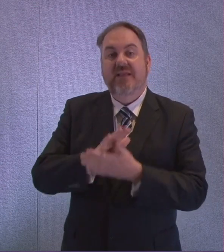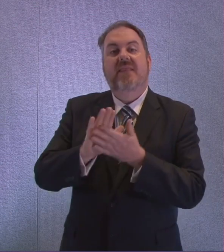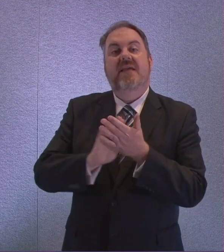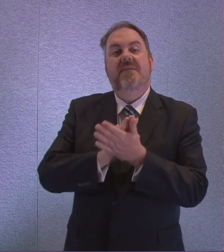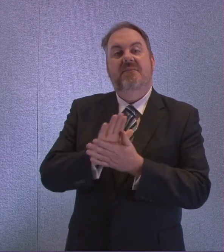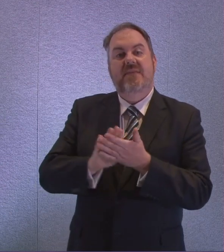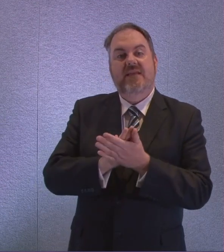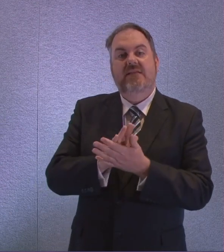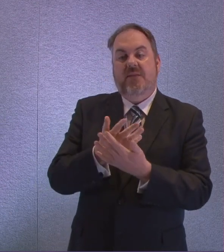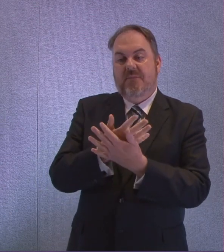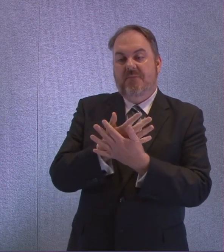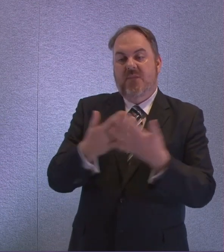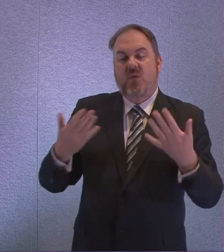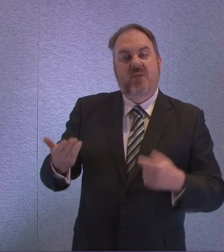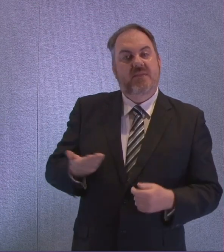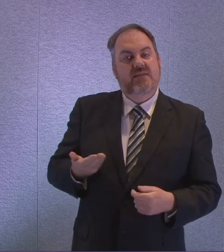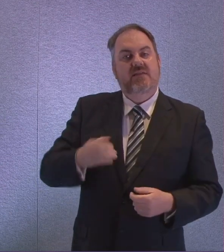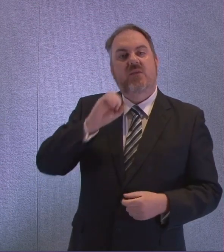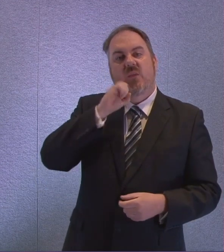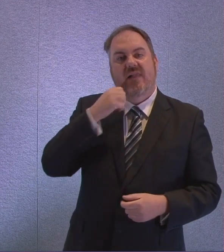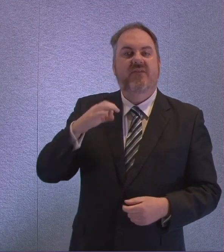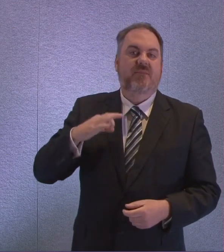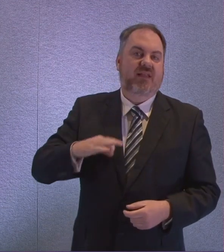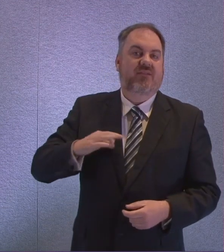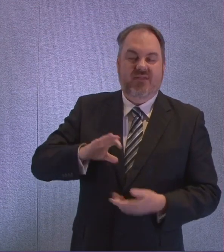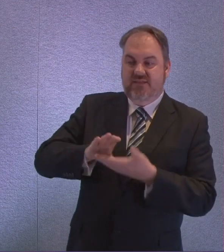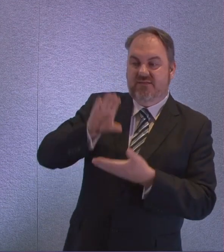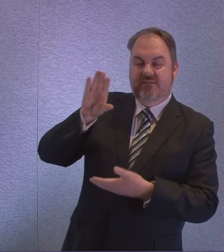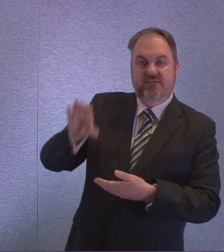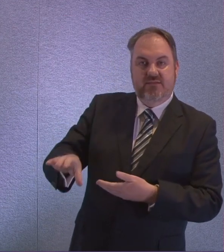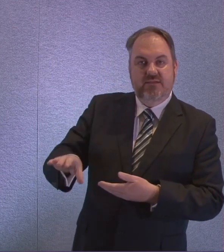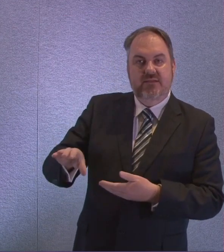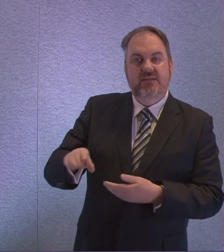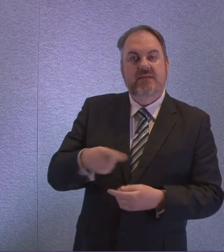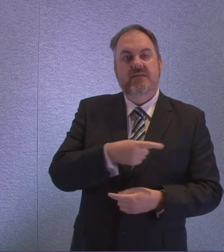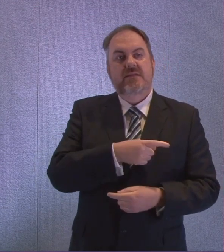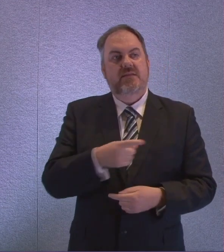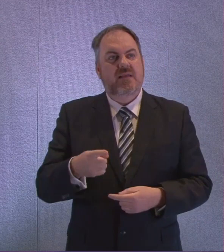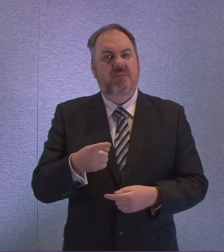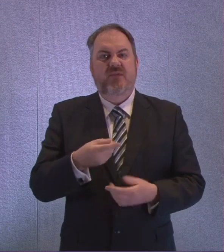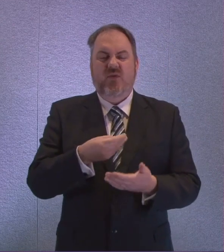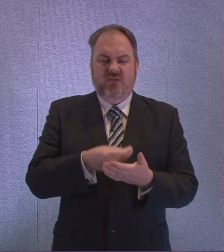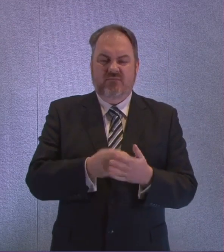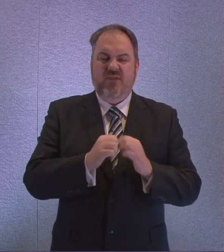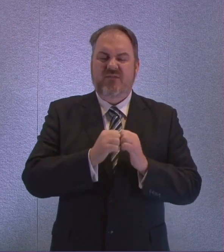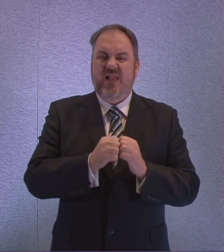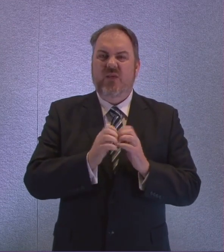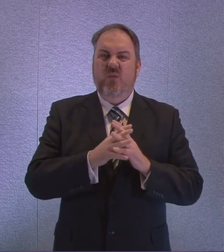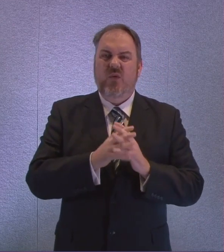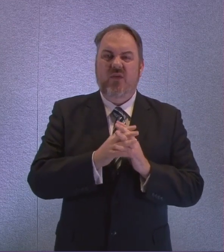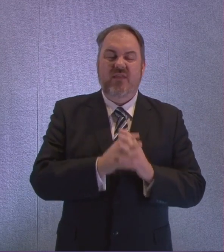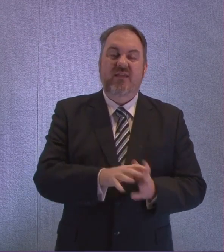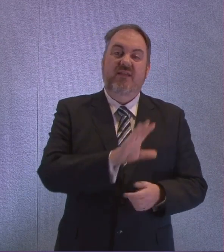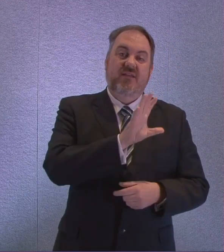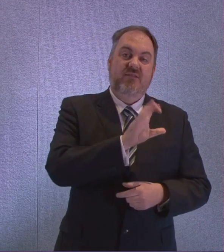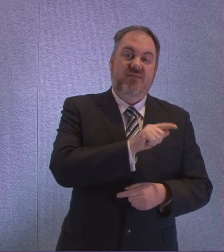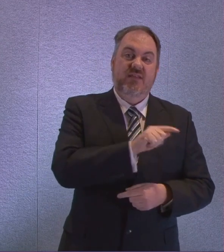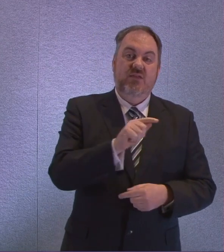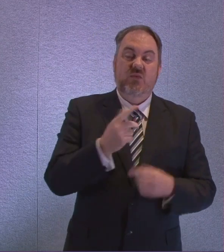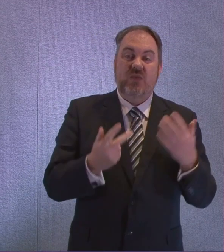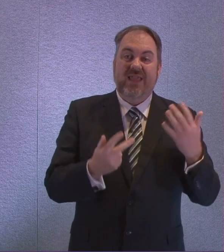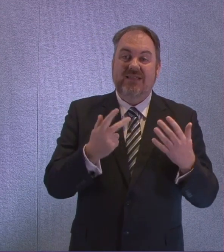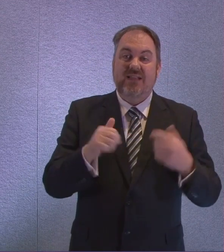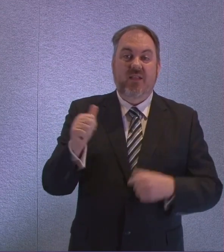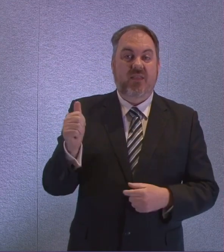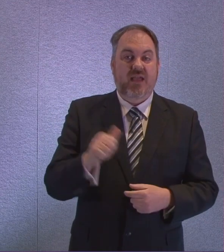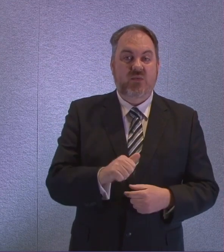some properties, for example, with rateable values between 15,000 and 18,000 who get a grant in Scotland, who would not get